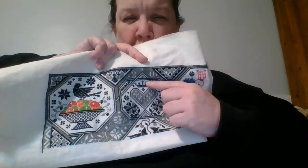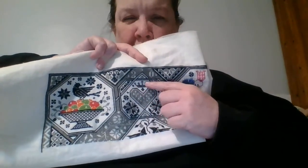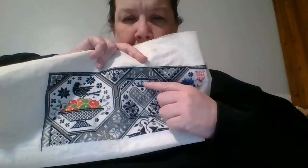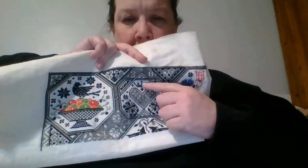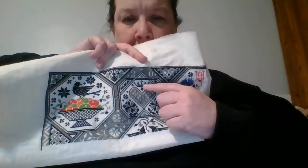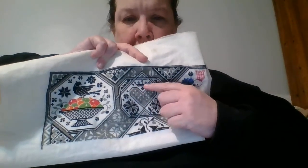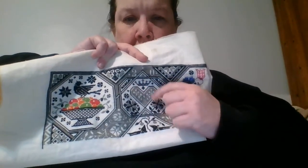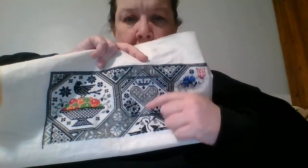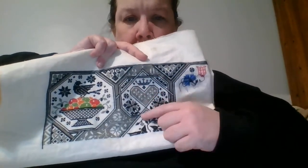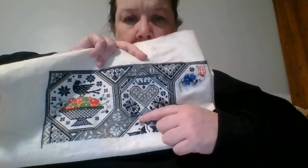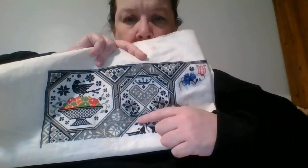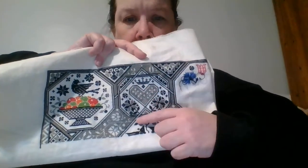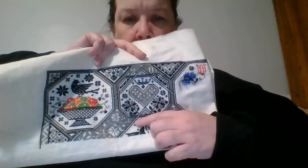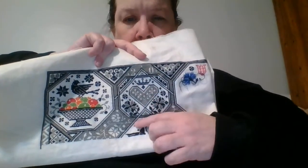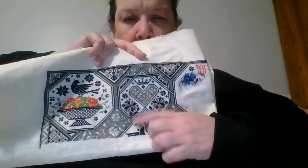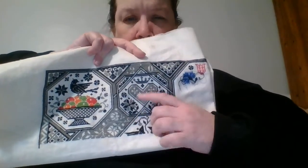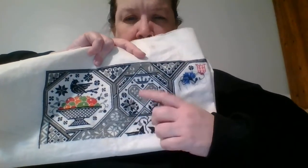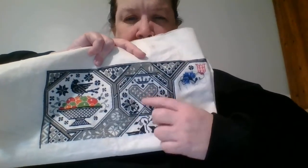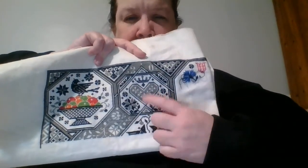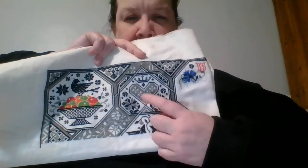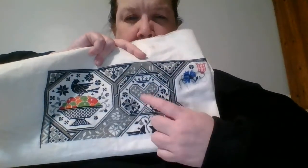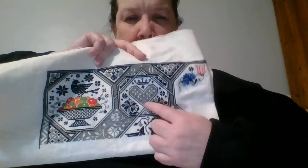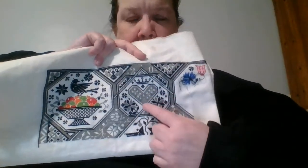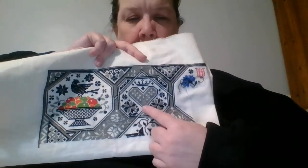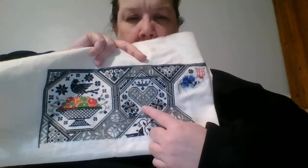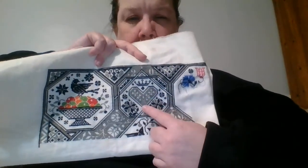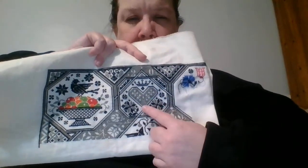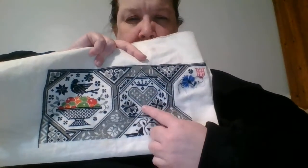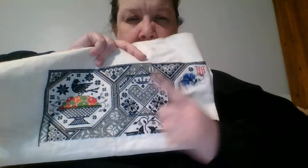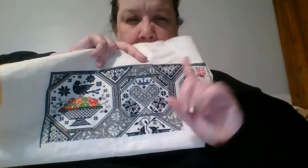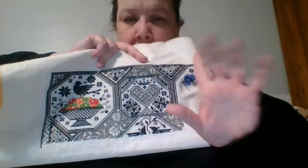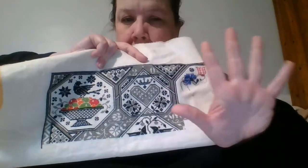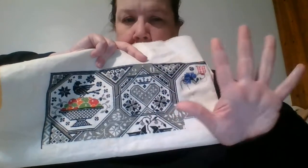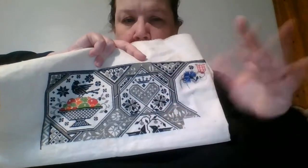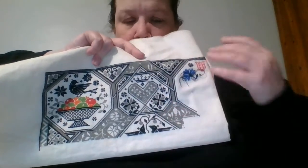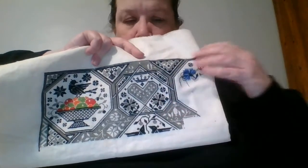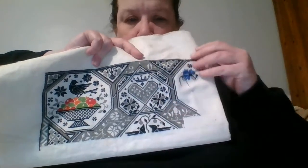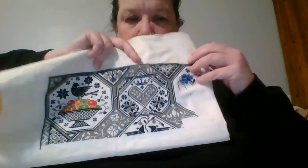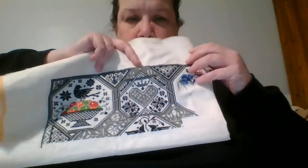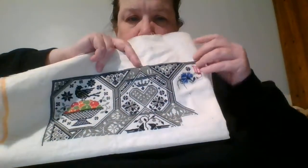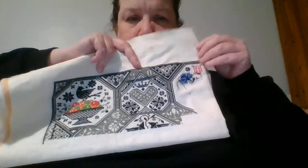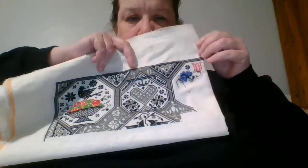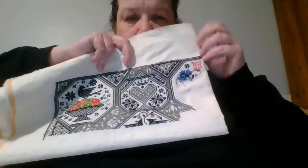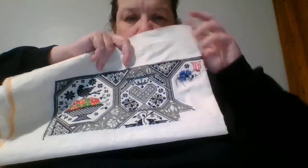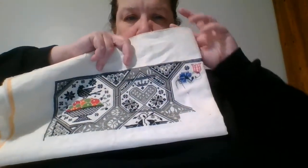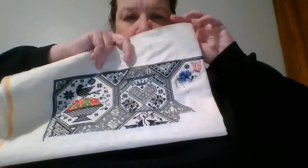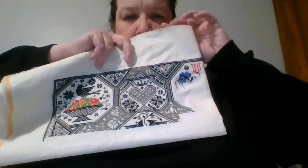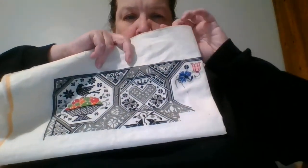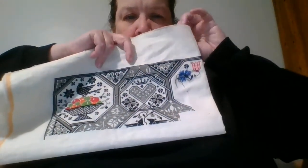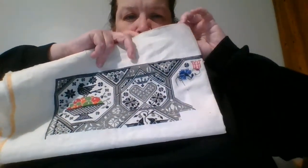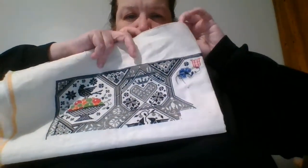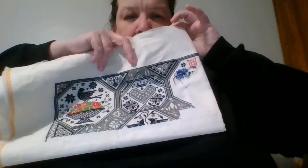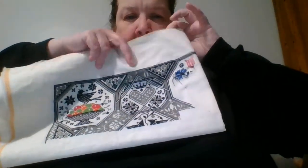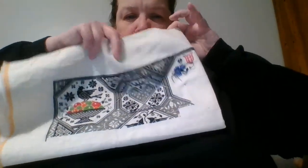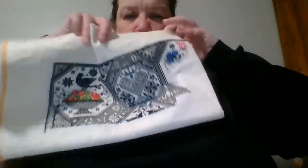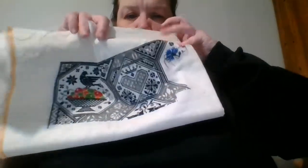gold probably um but I didn't add a pop of color into this one that's okay so now we we are moving on to March